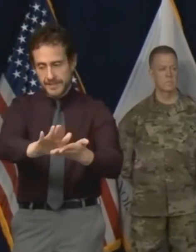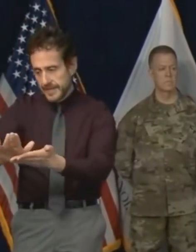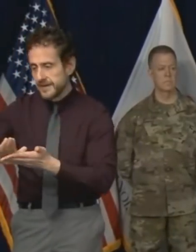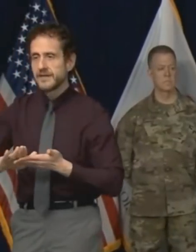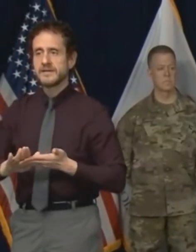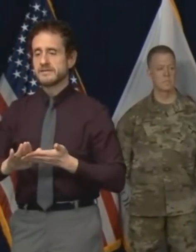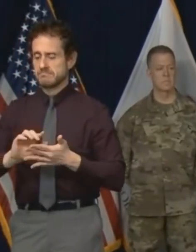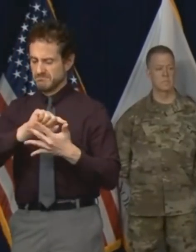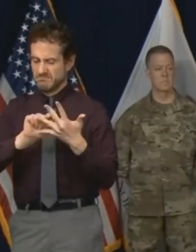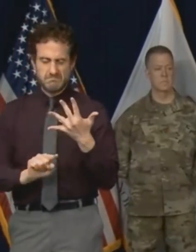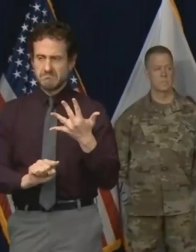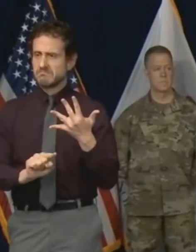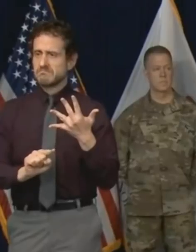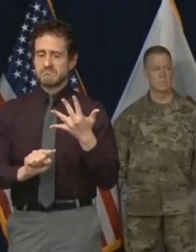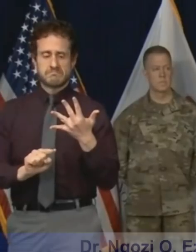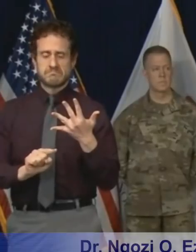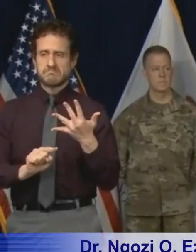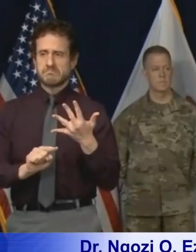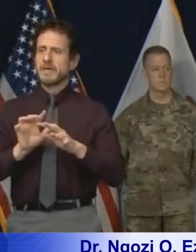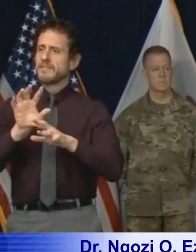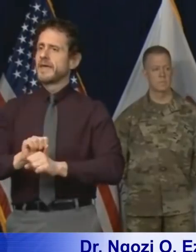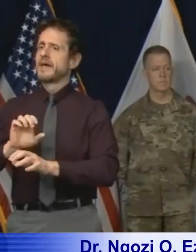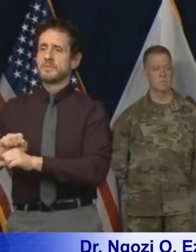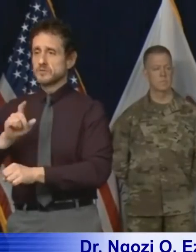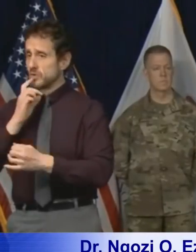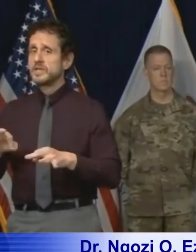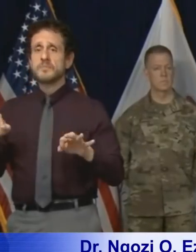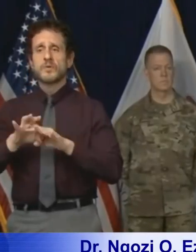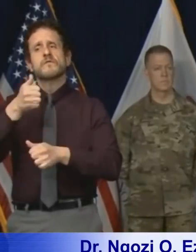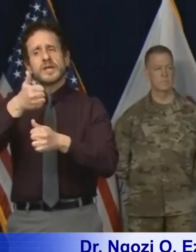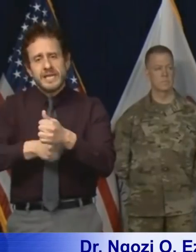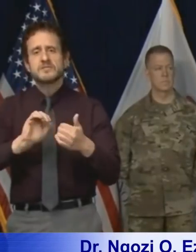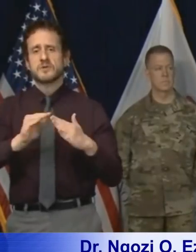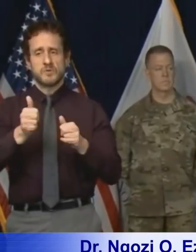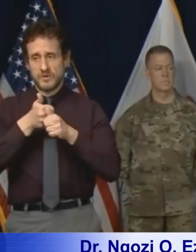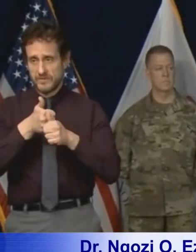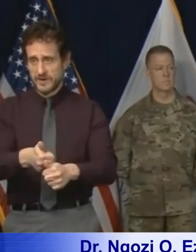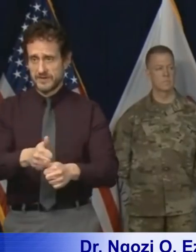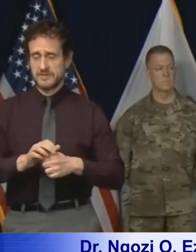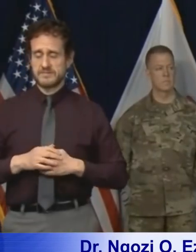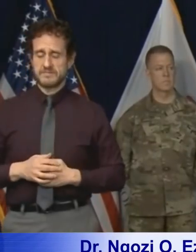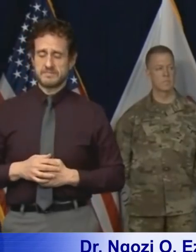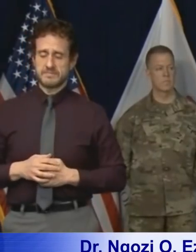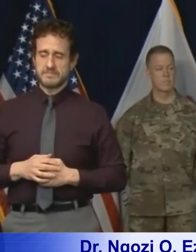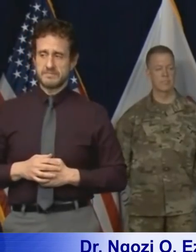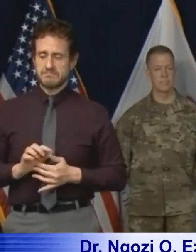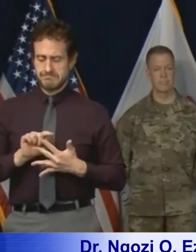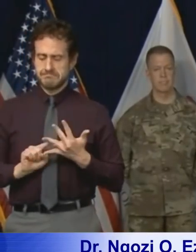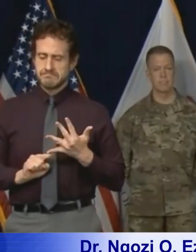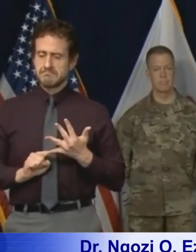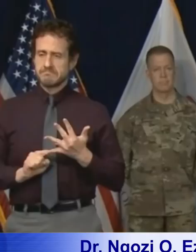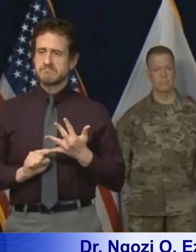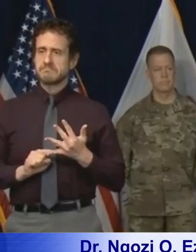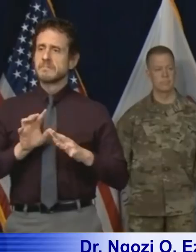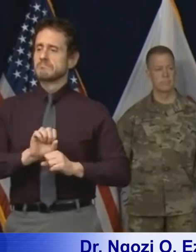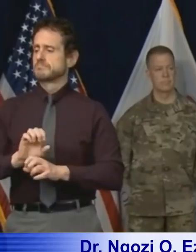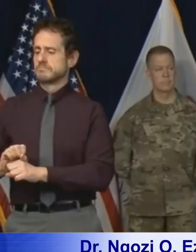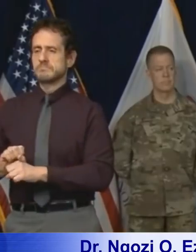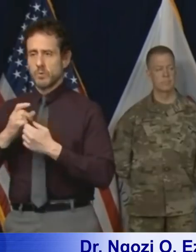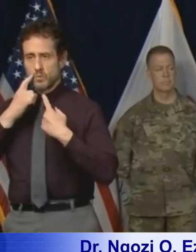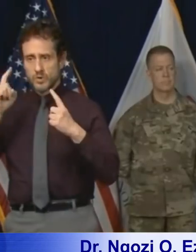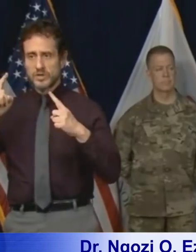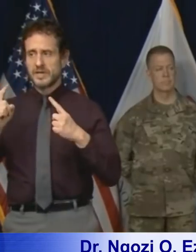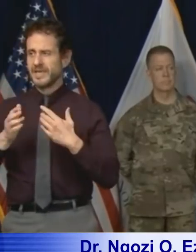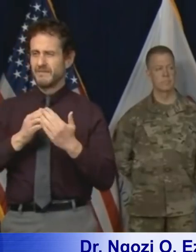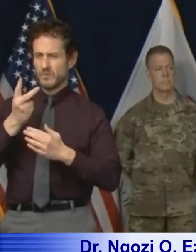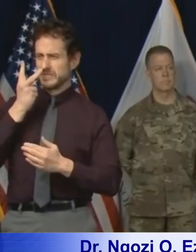These are also key strategies at the community level. These measures are working even though we continue to see new cases,